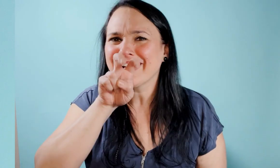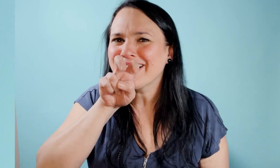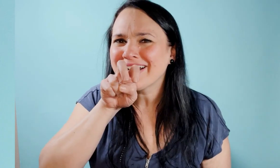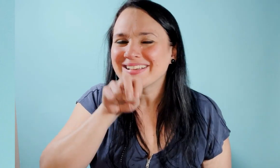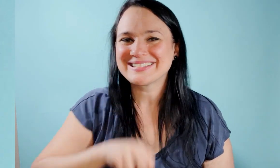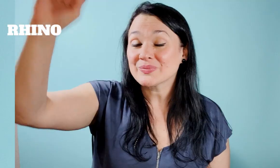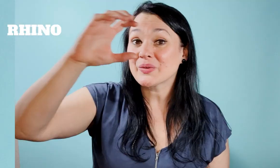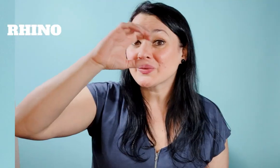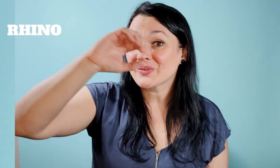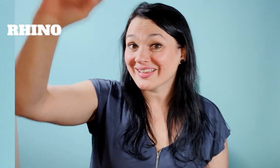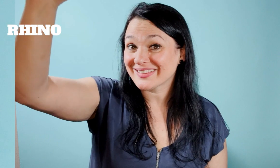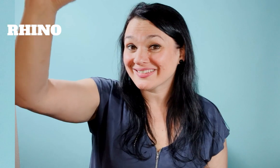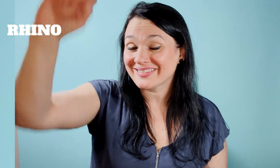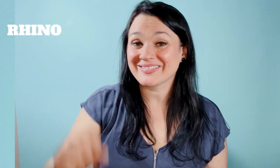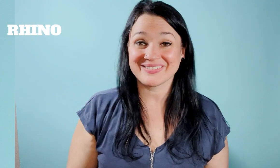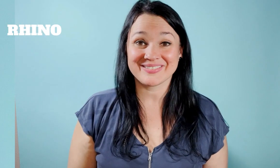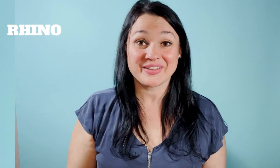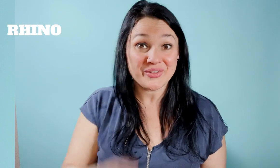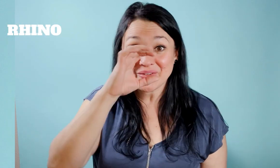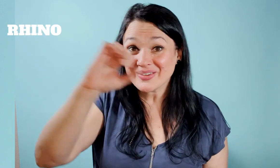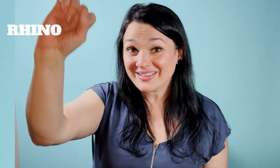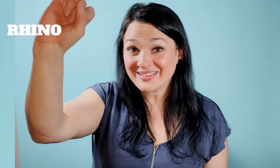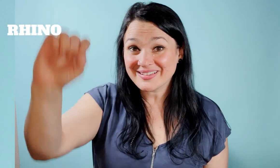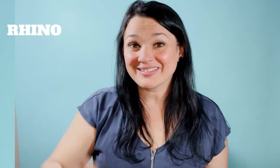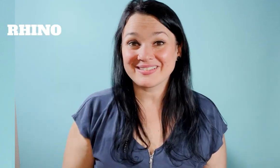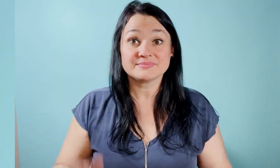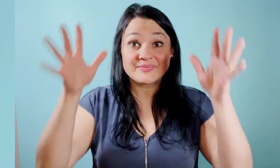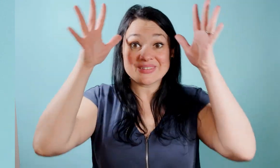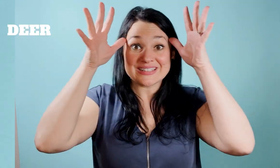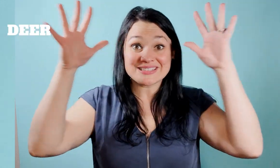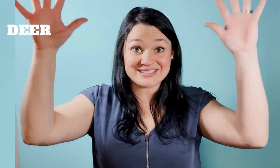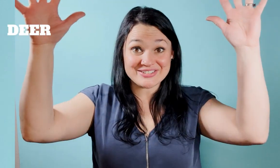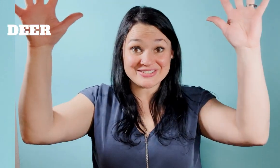rhino deer